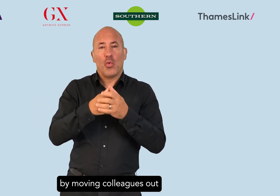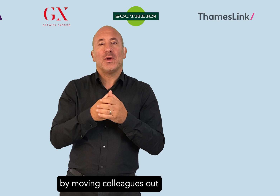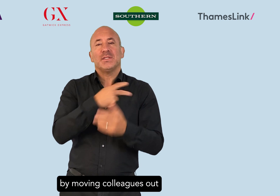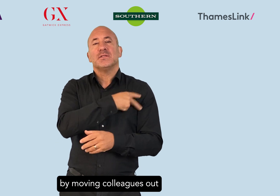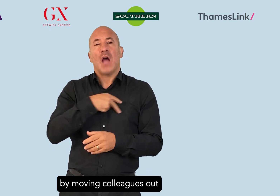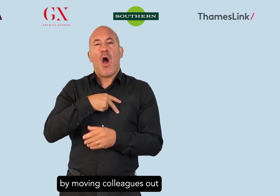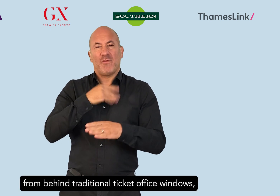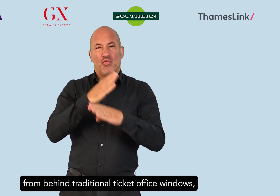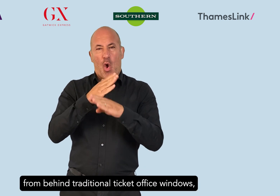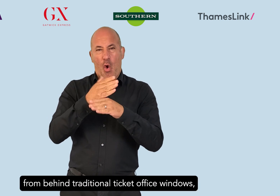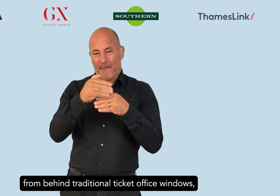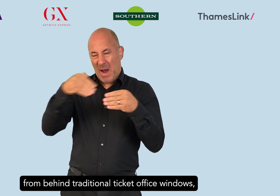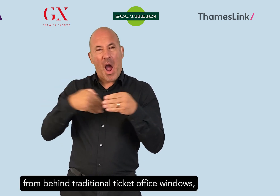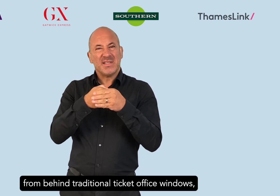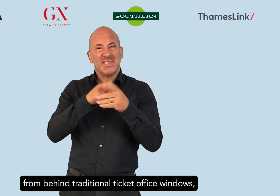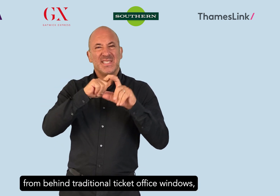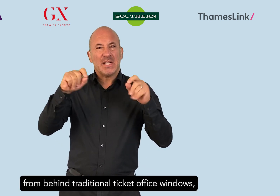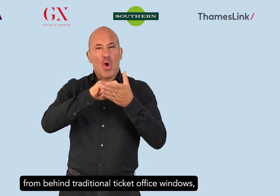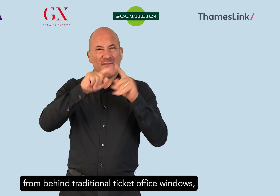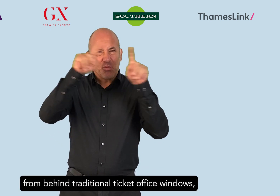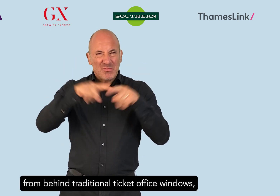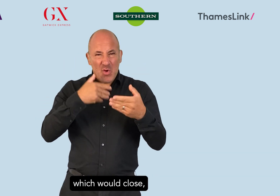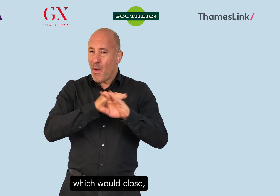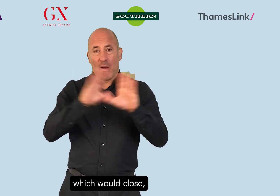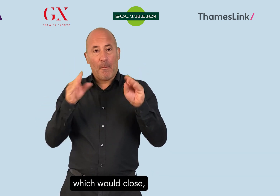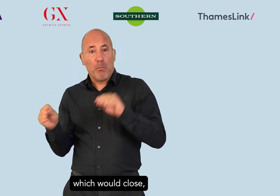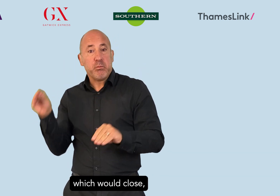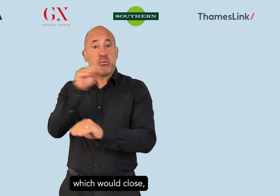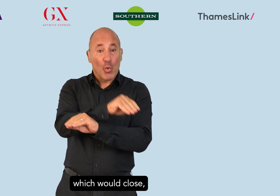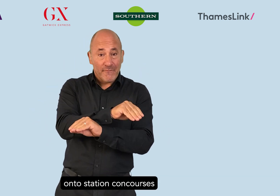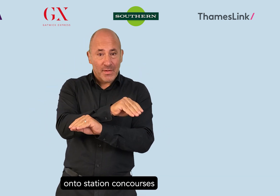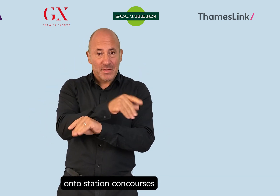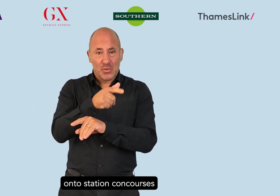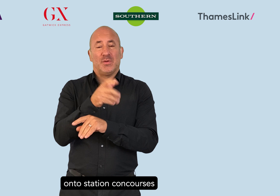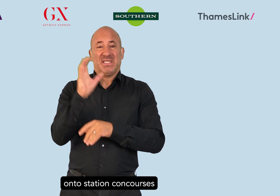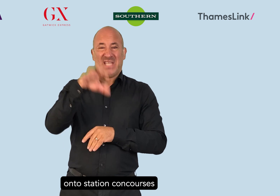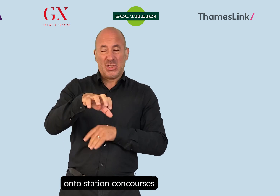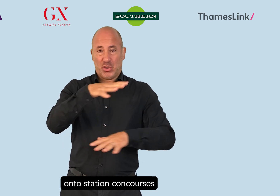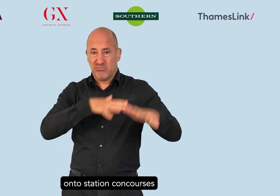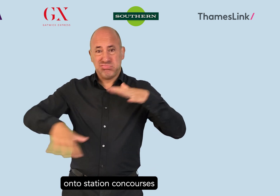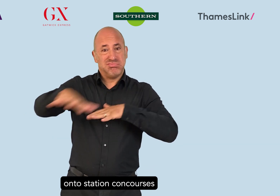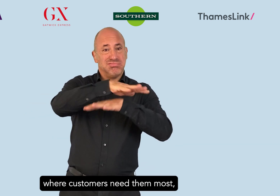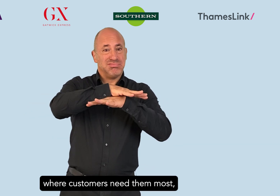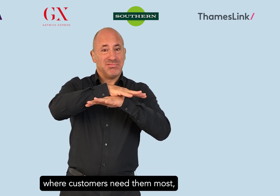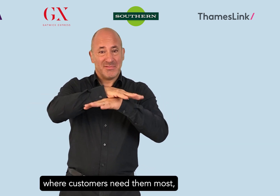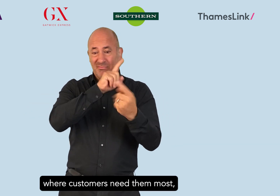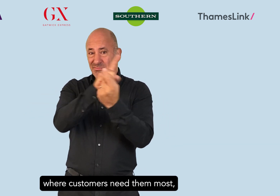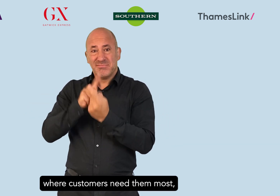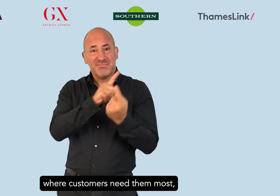colleagues out from behind traditional ticket office windows, which would close, onto station concourses where customers need them